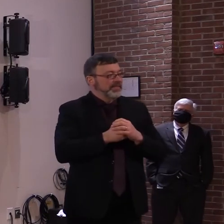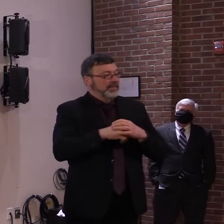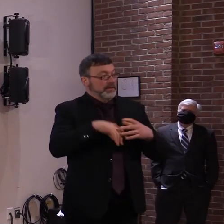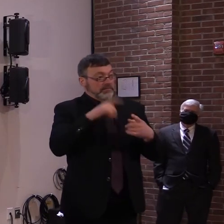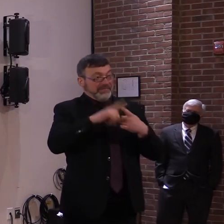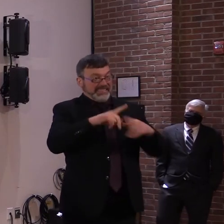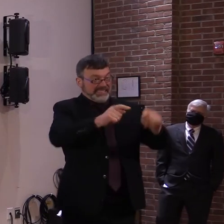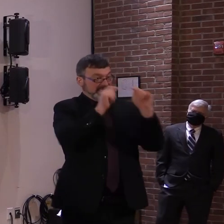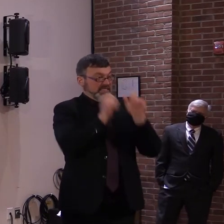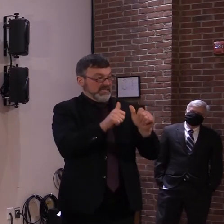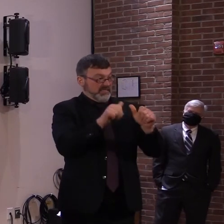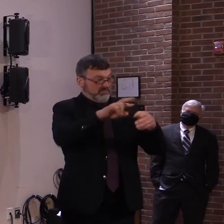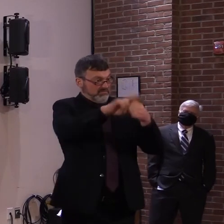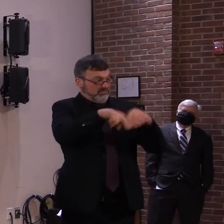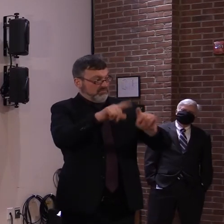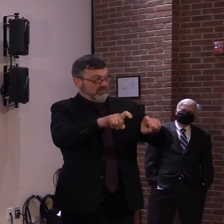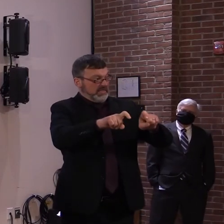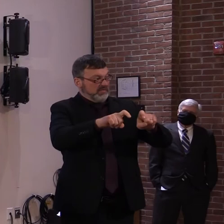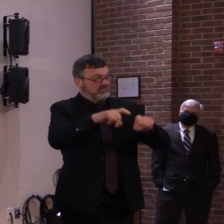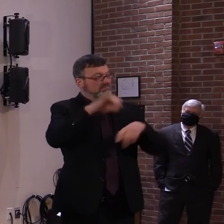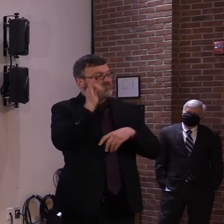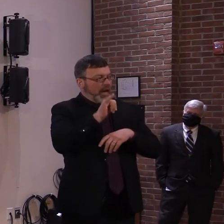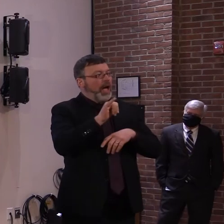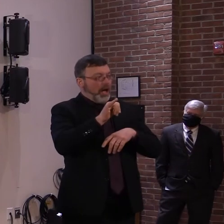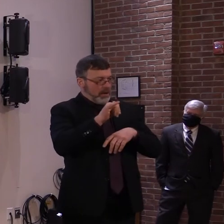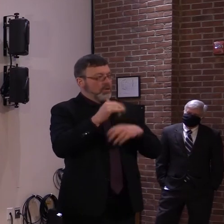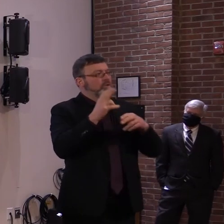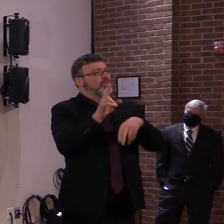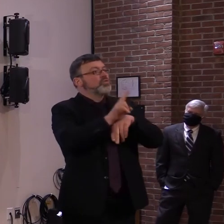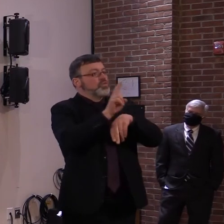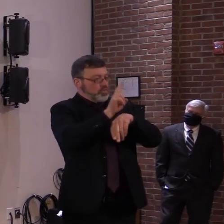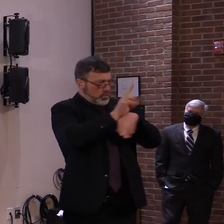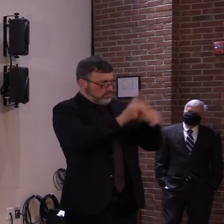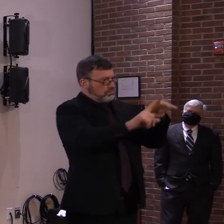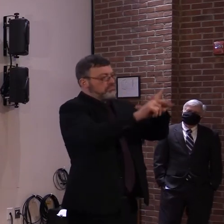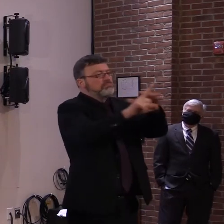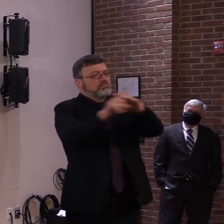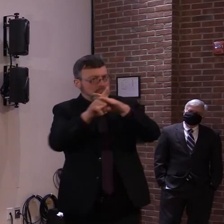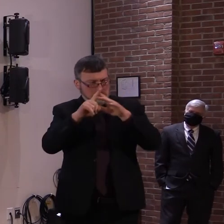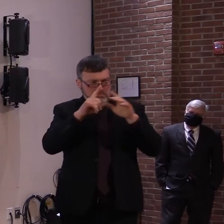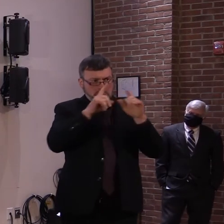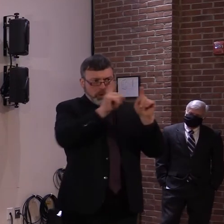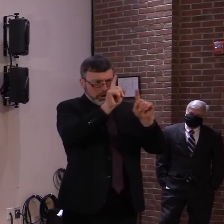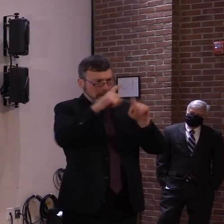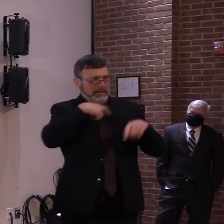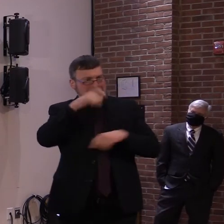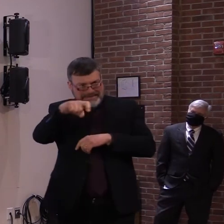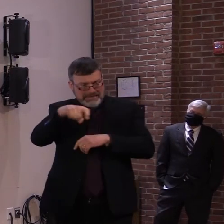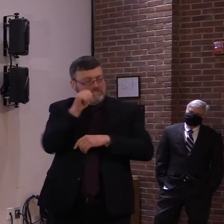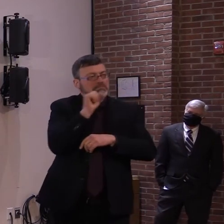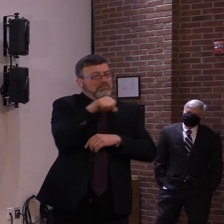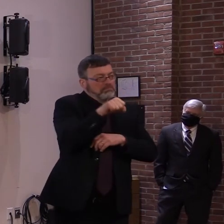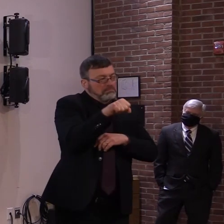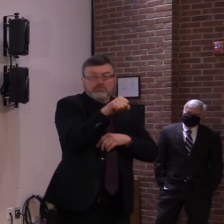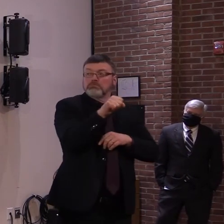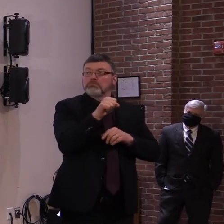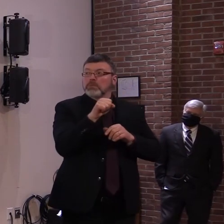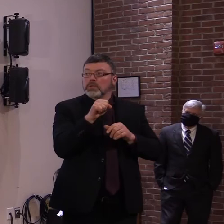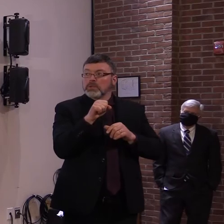utility and a lot of settings. But I would submit that if you were creating sort of a